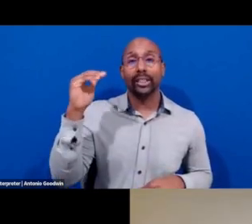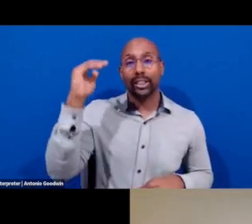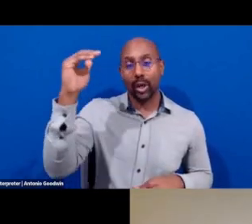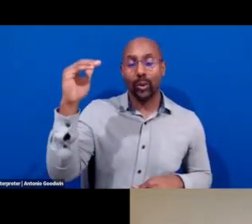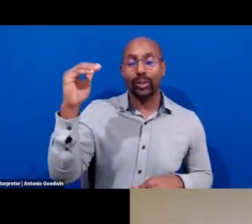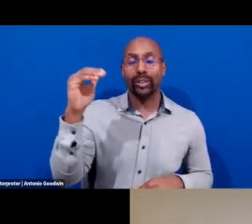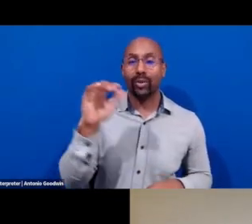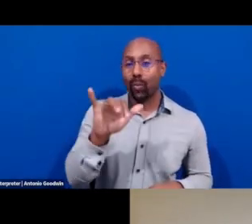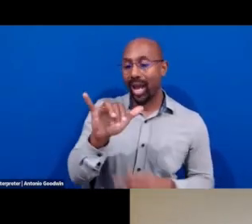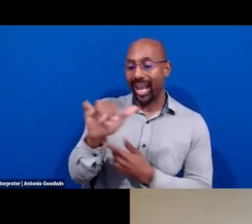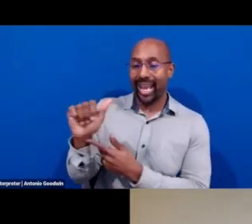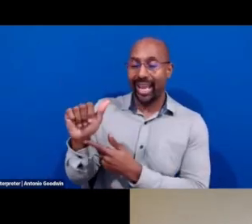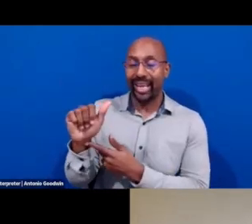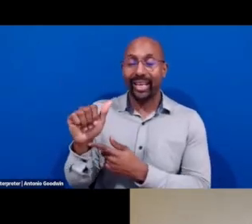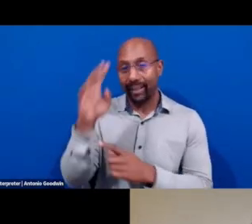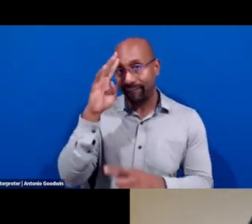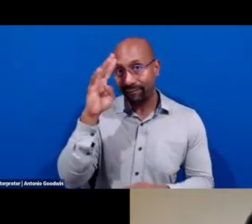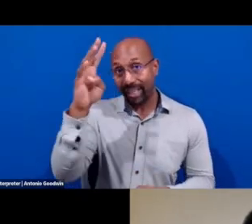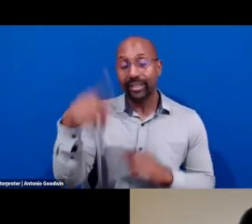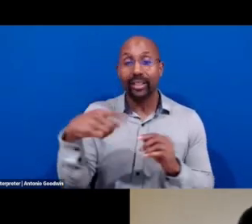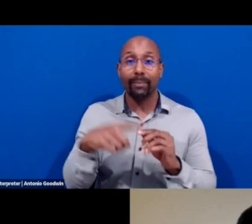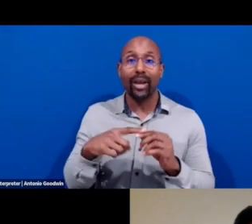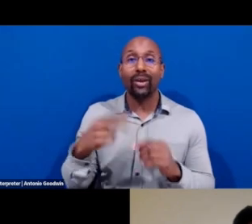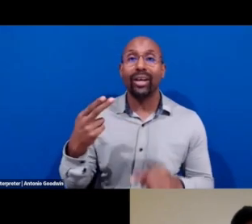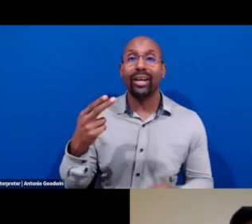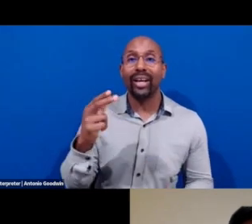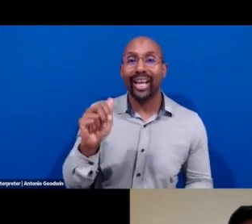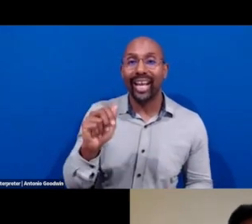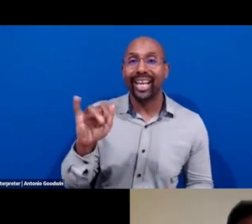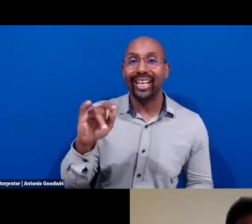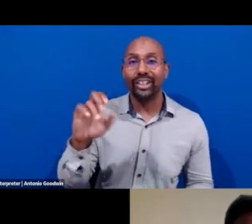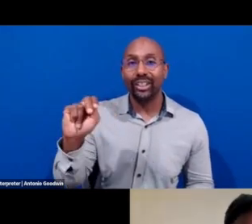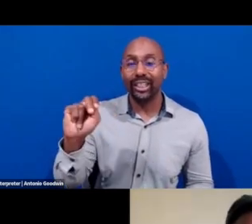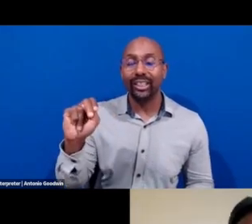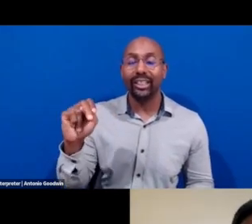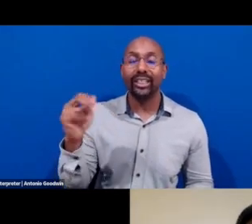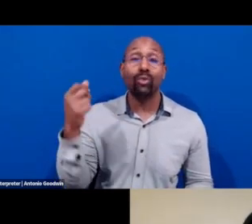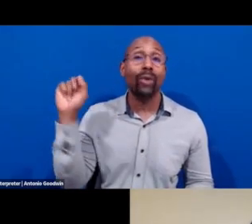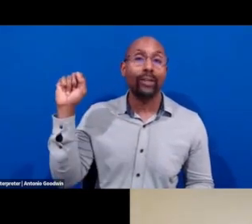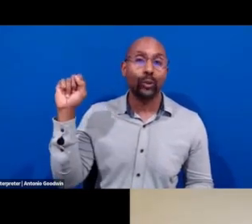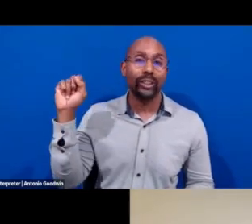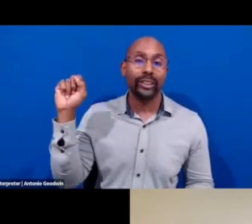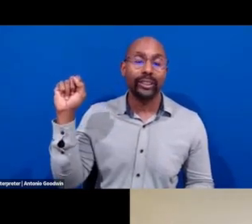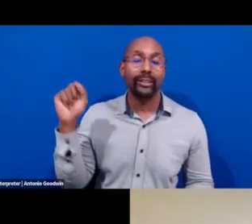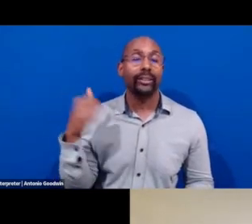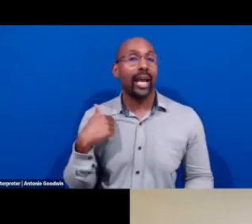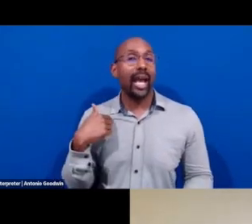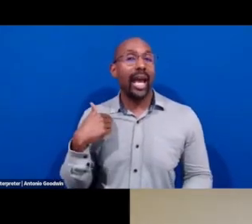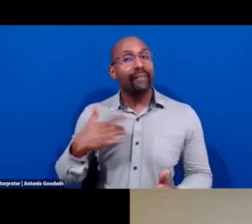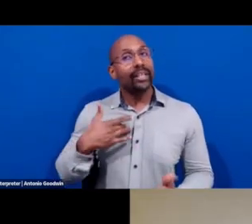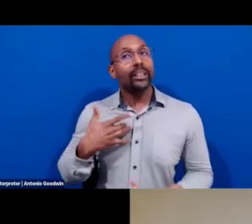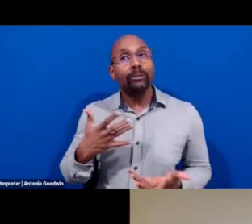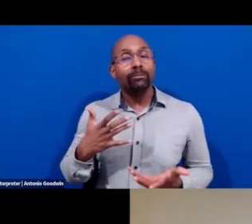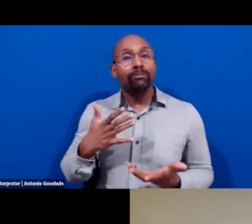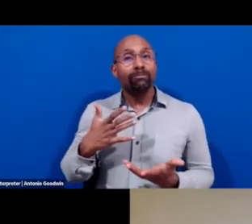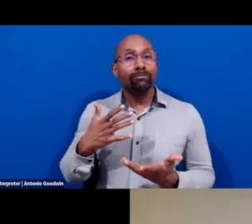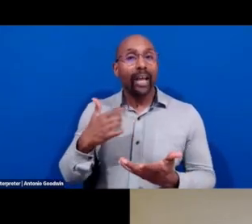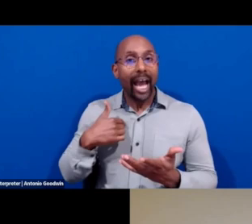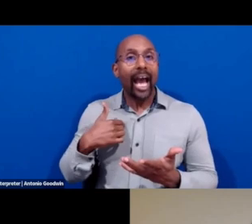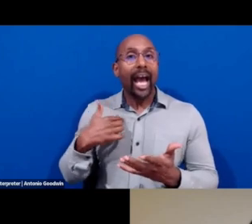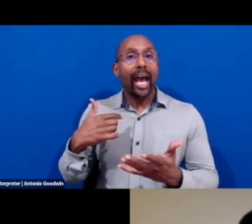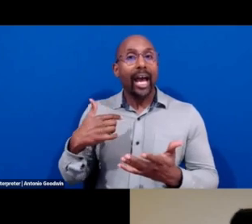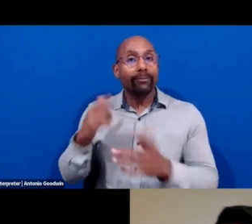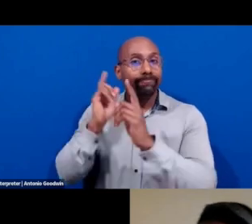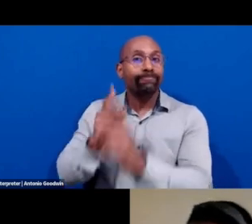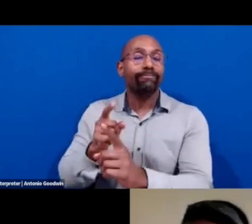my calling is, is to find these, um, underexplored, uh, uh, errors in history.